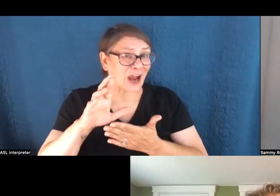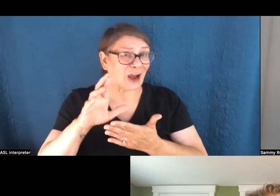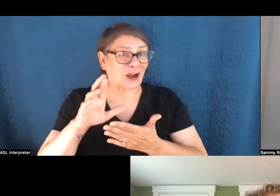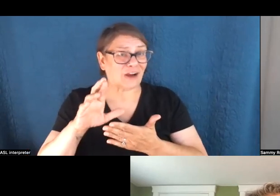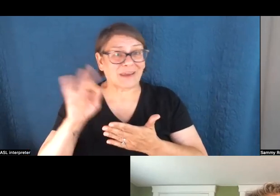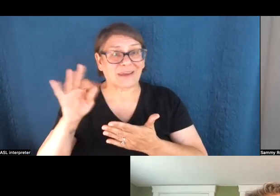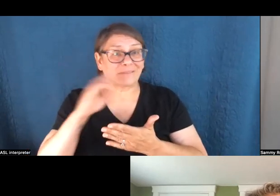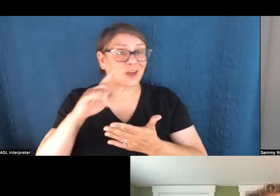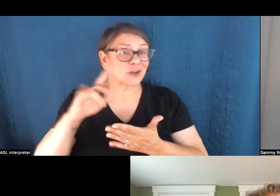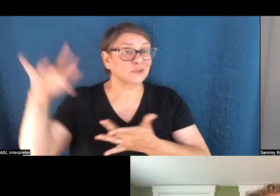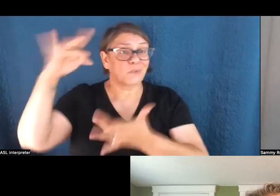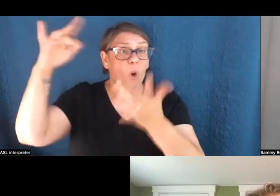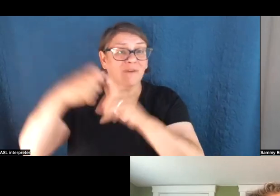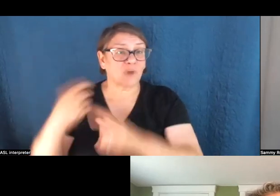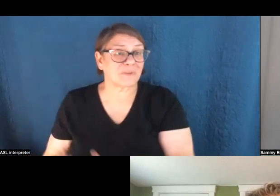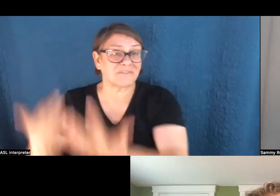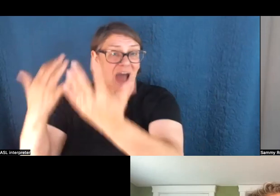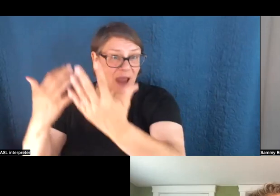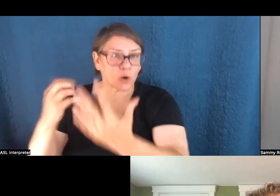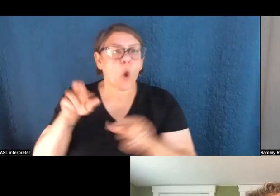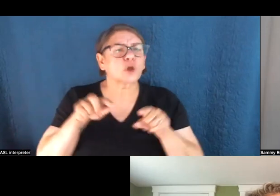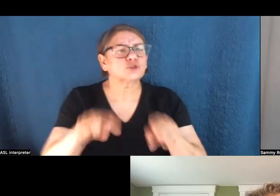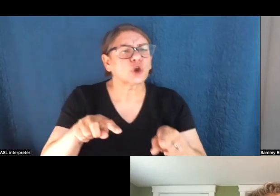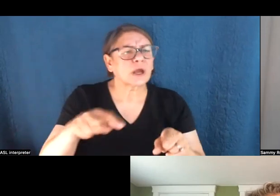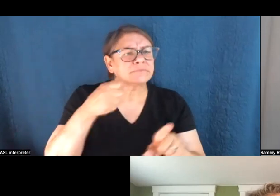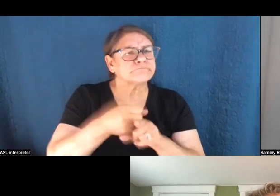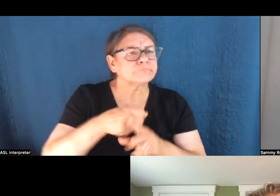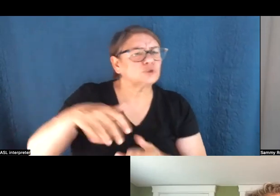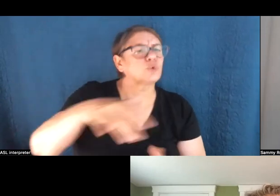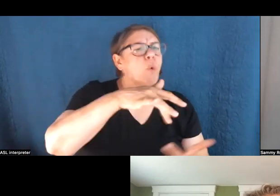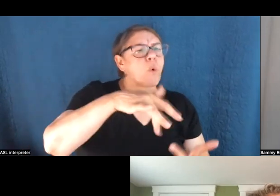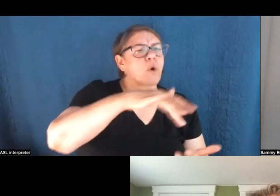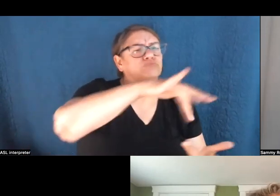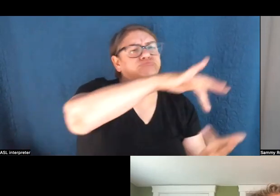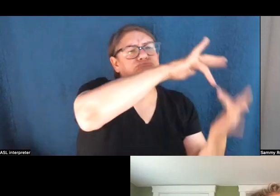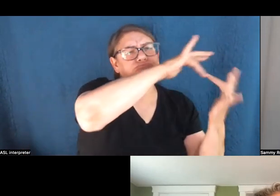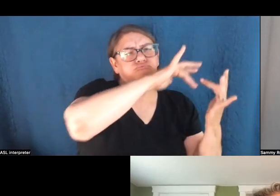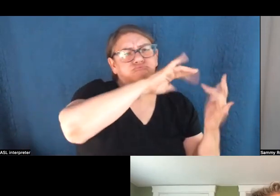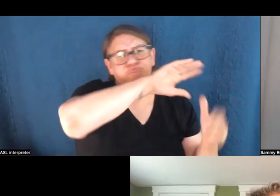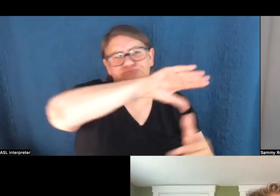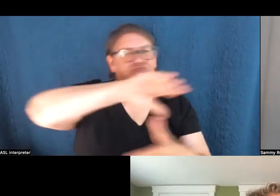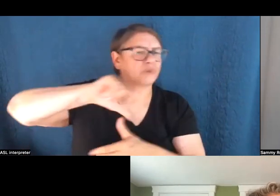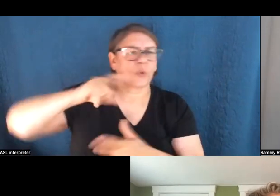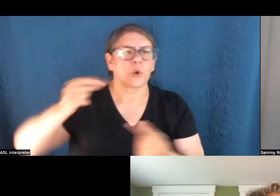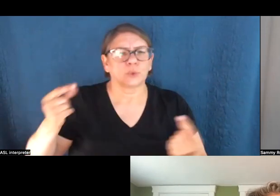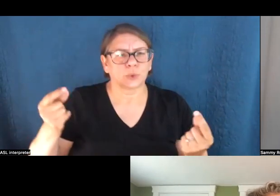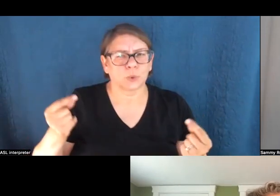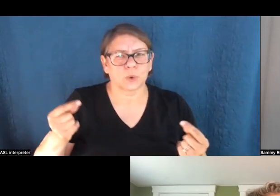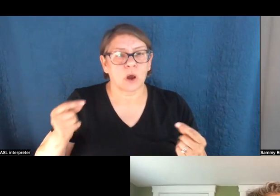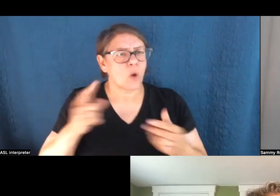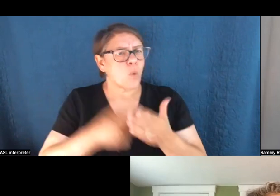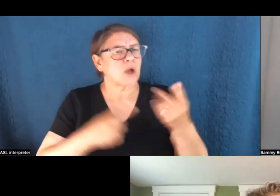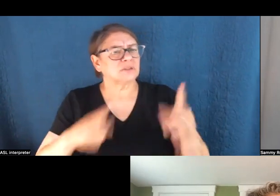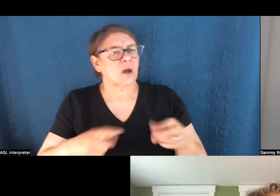wildfires, what are they doing during storms with local infrastructure? Because storms are getting worse. What are they doing with, with building regulations and